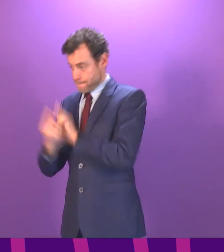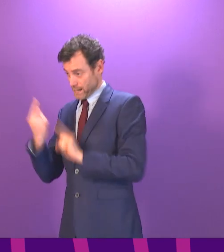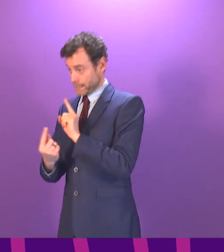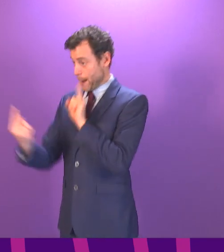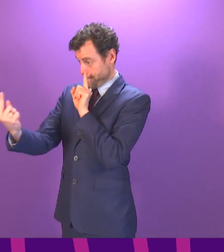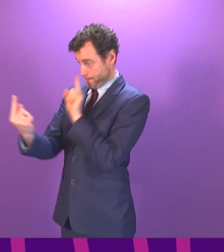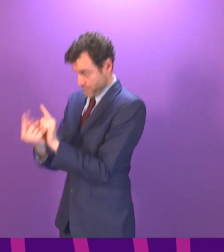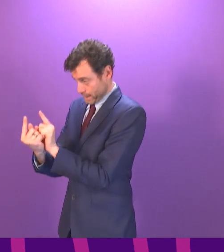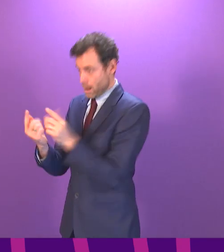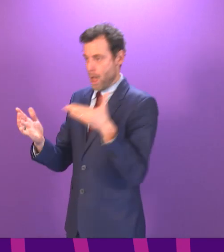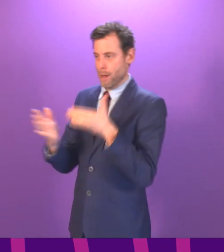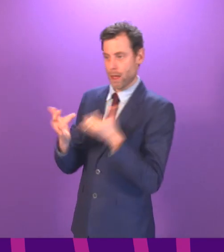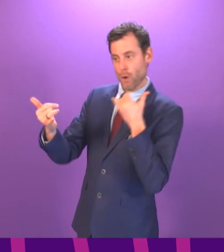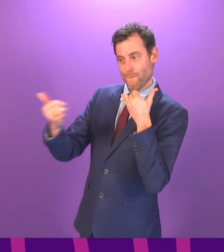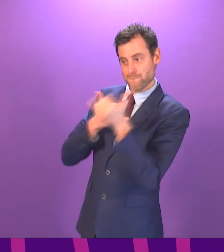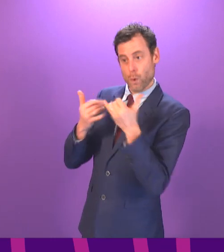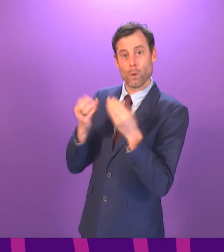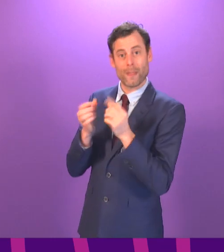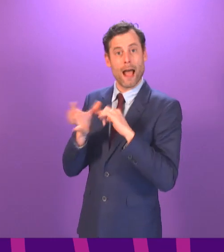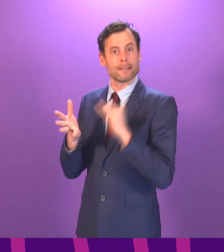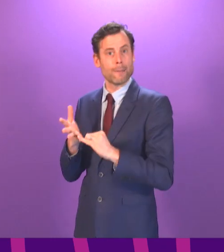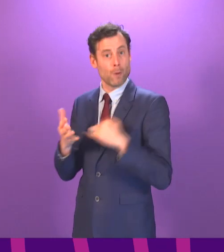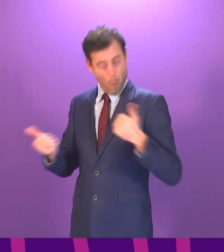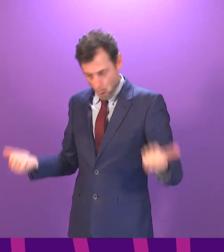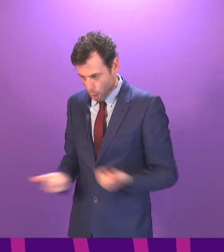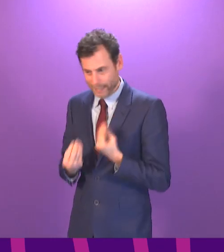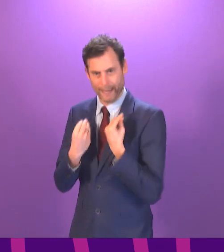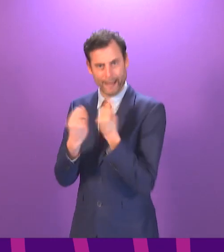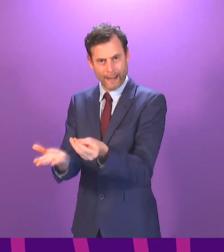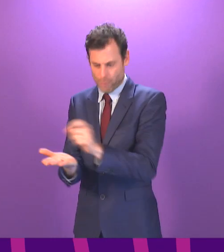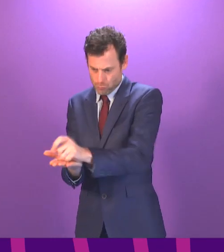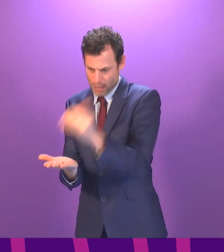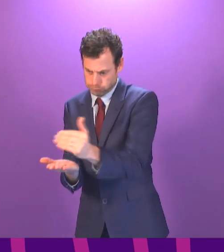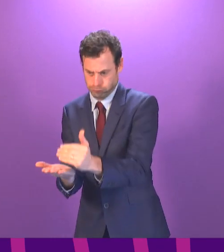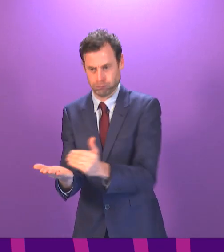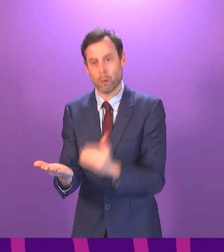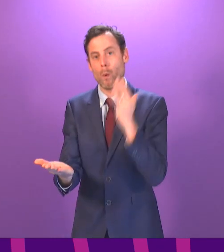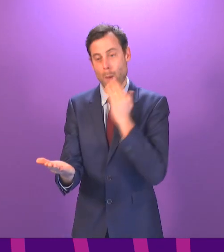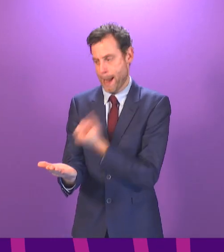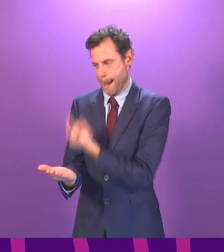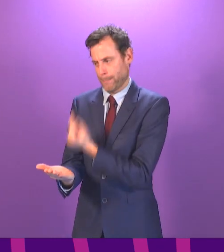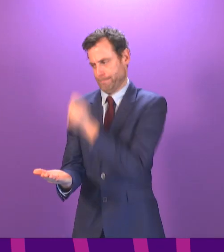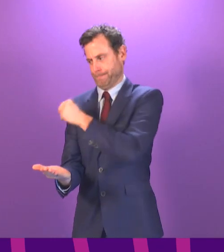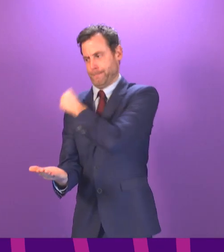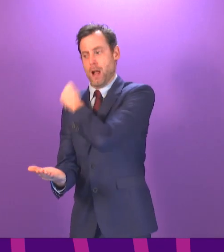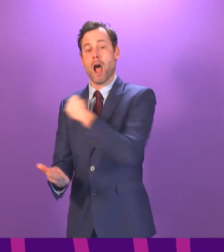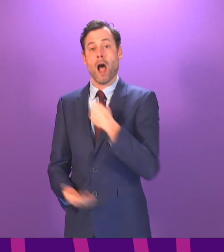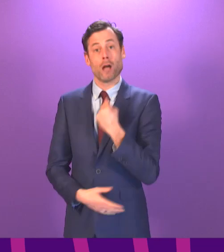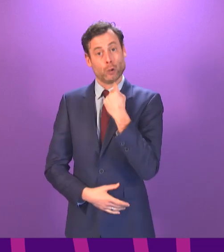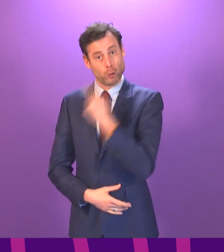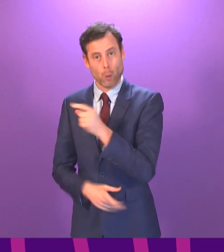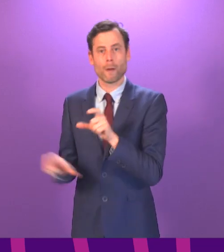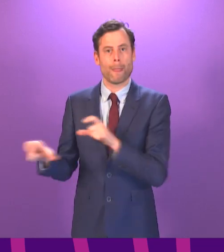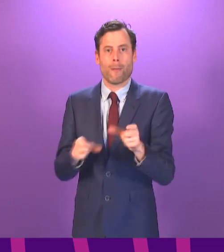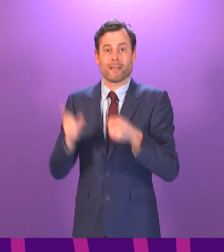and on the telephone already in my written evidence. I told the permanent secretary that these meetings had happened.